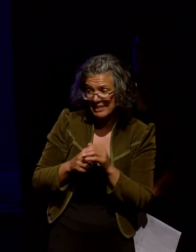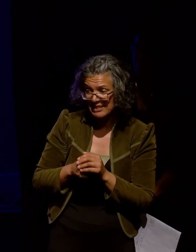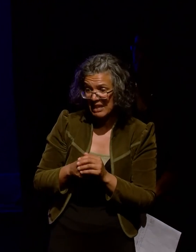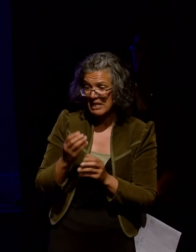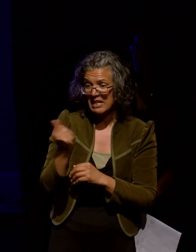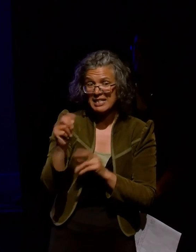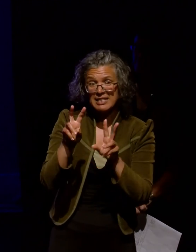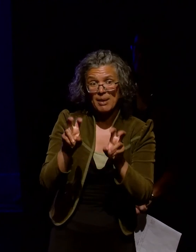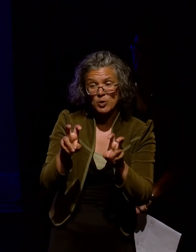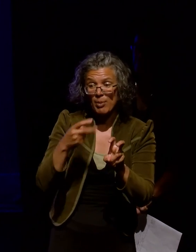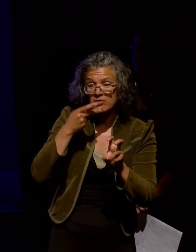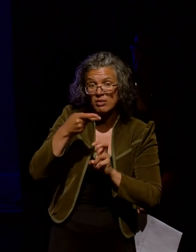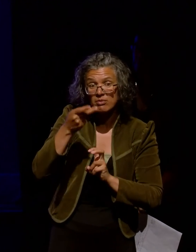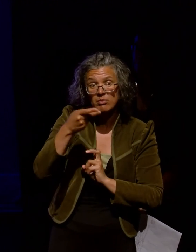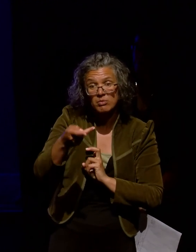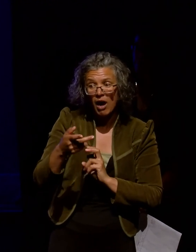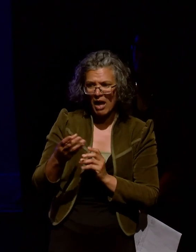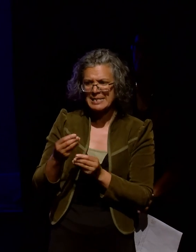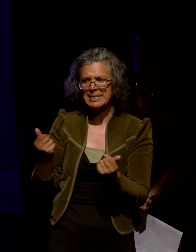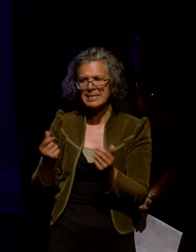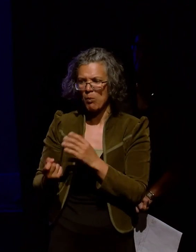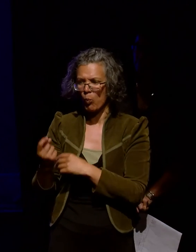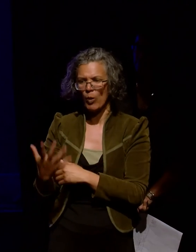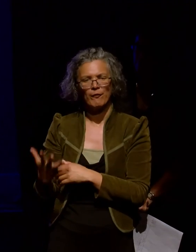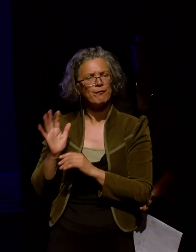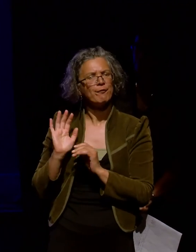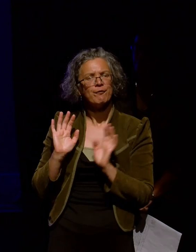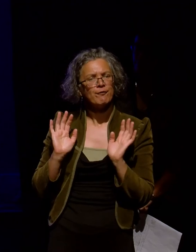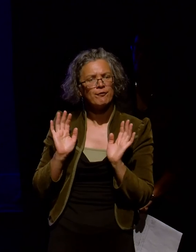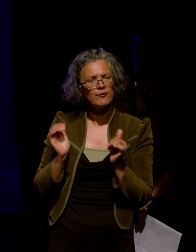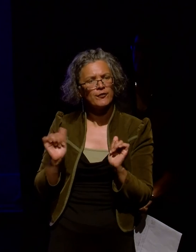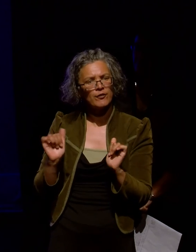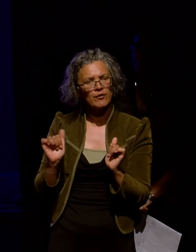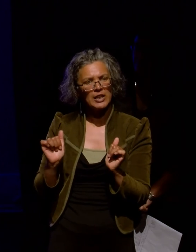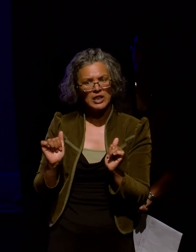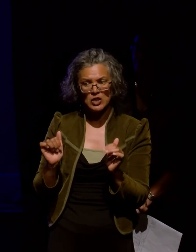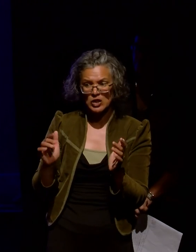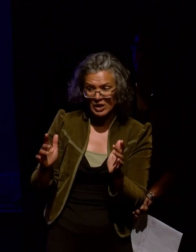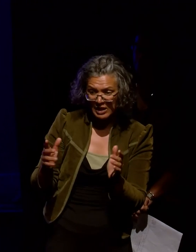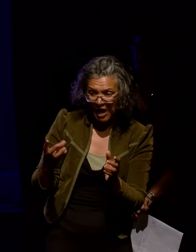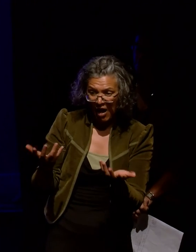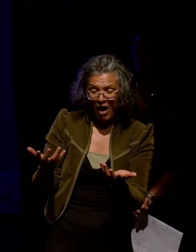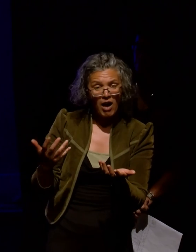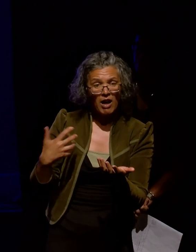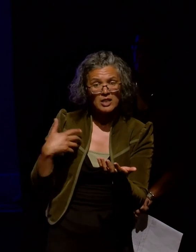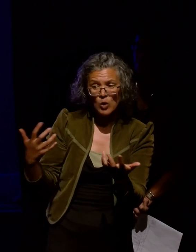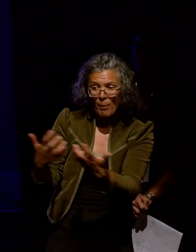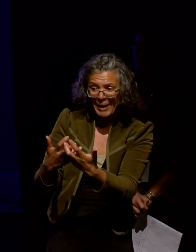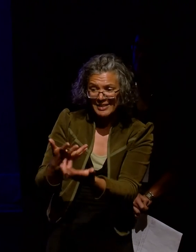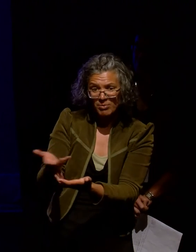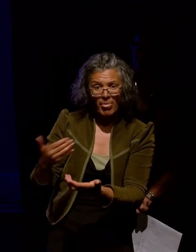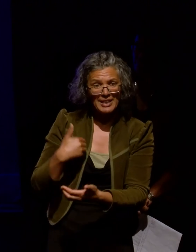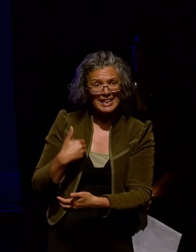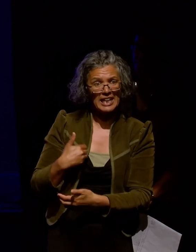and gone over time? Are there particular training needs that are simply and repeatedly not met? Or have these, in fact,